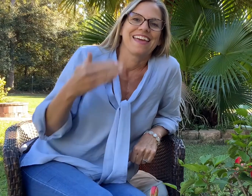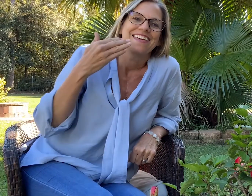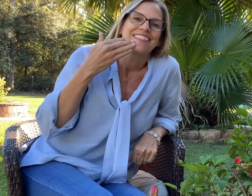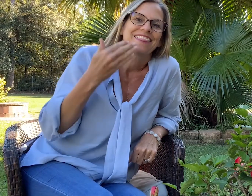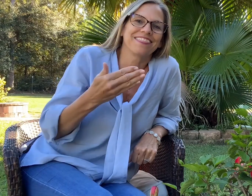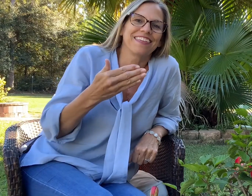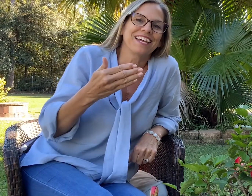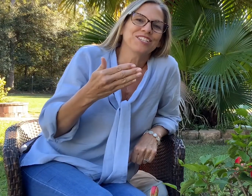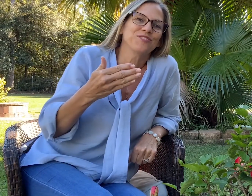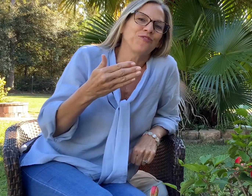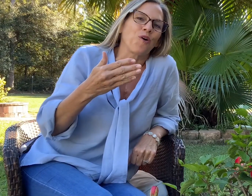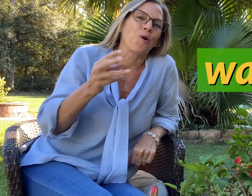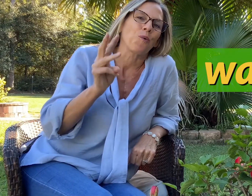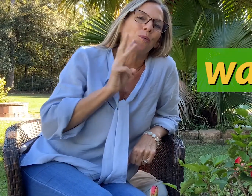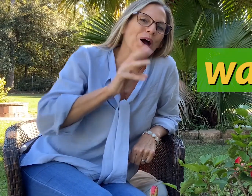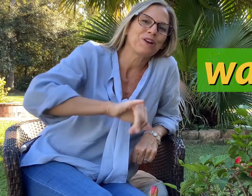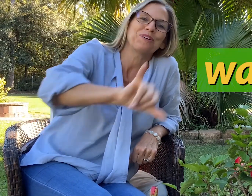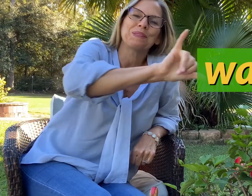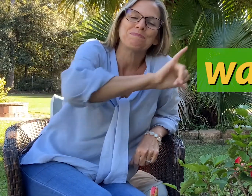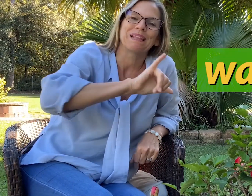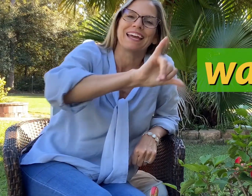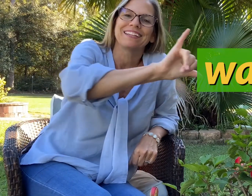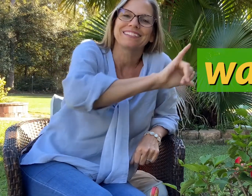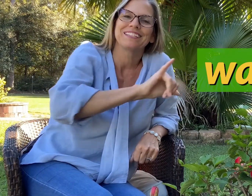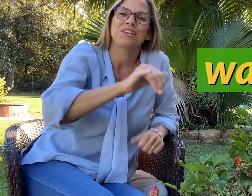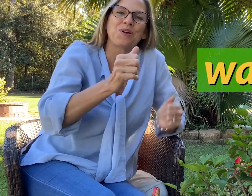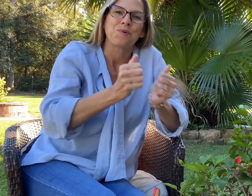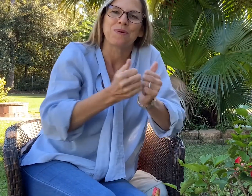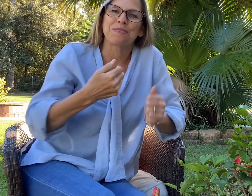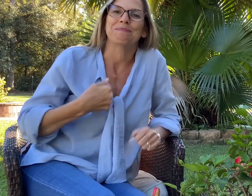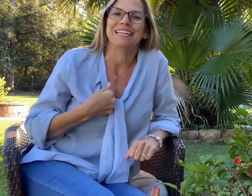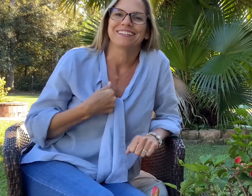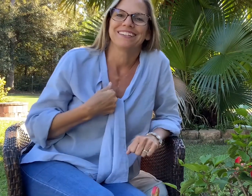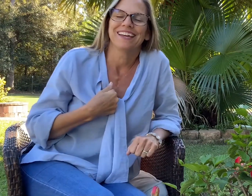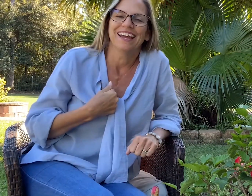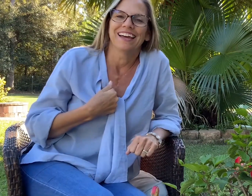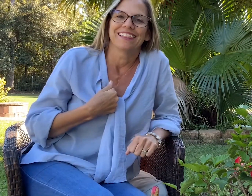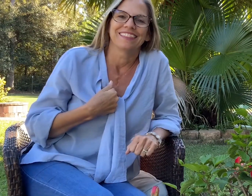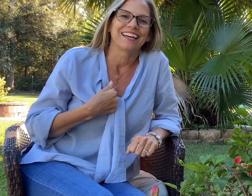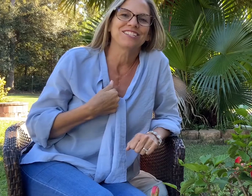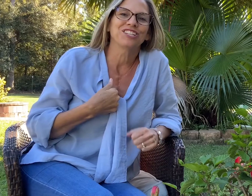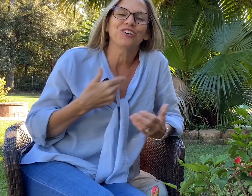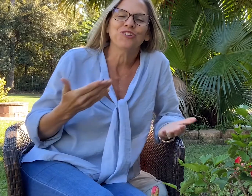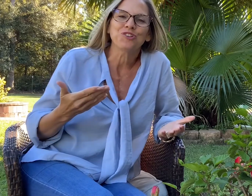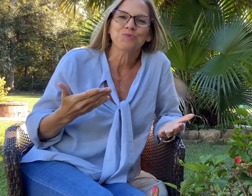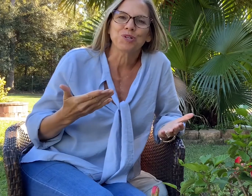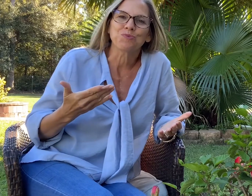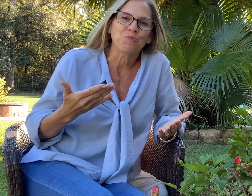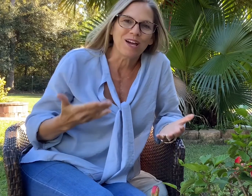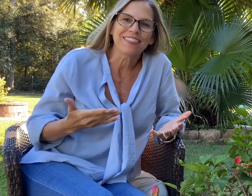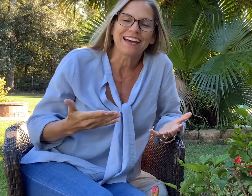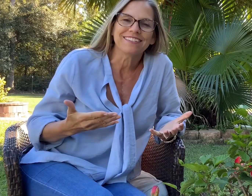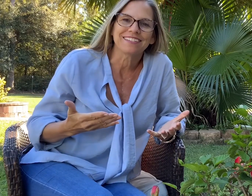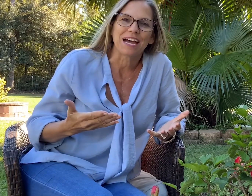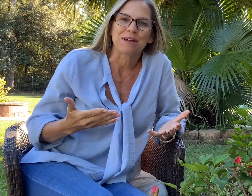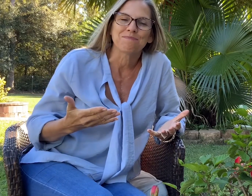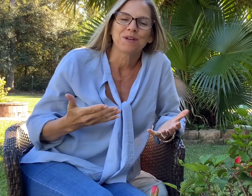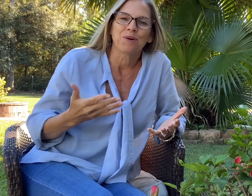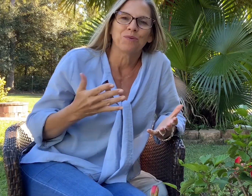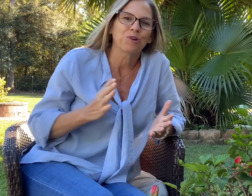Thanks for watering the plant with me. Let's learn those words one last time. We'll go